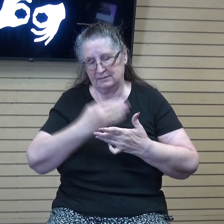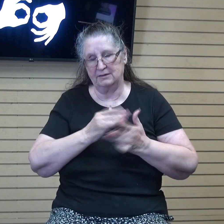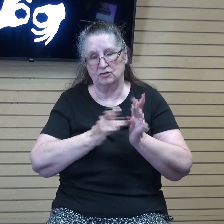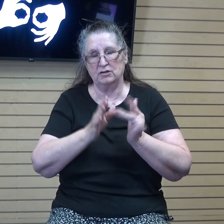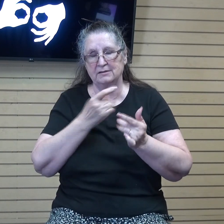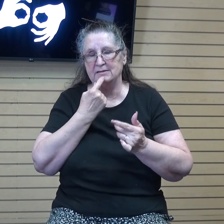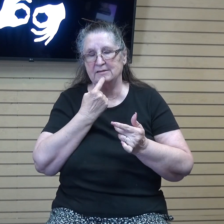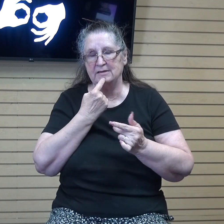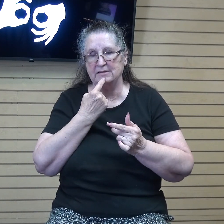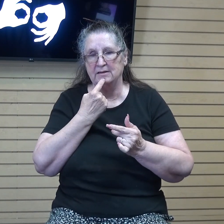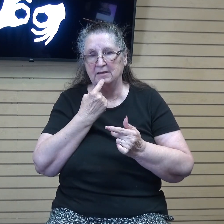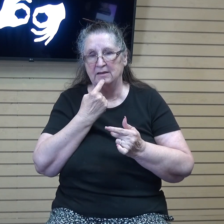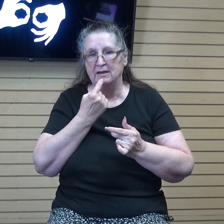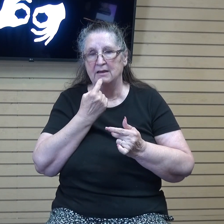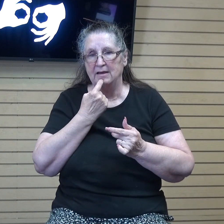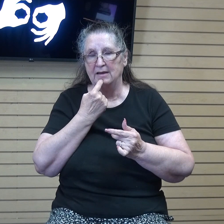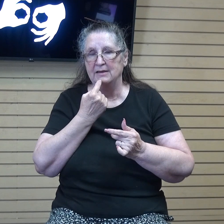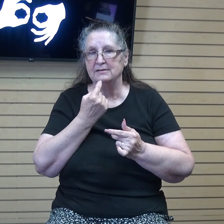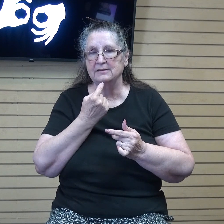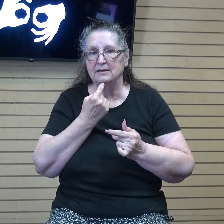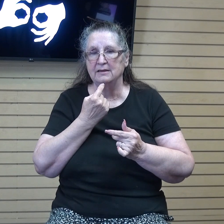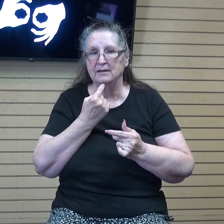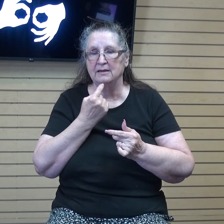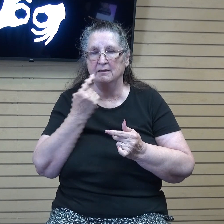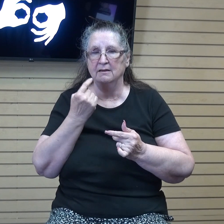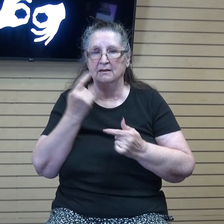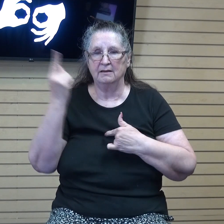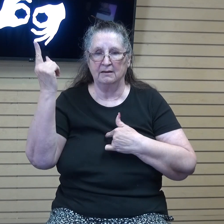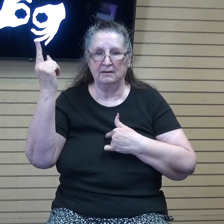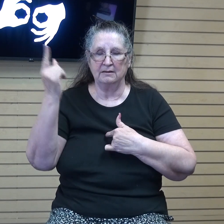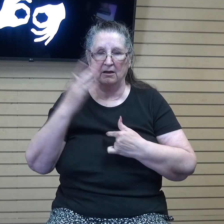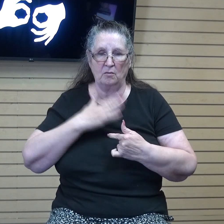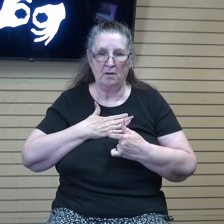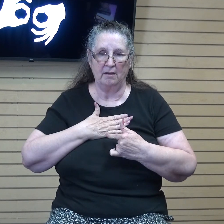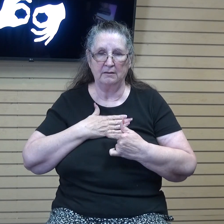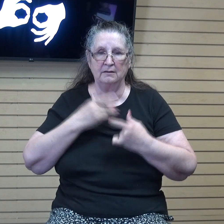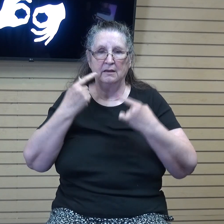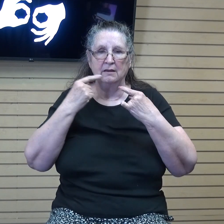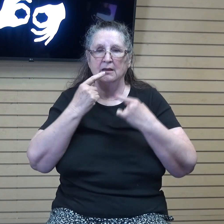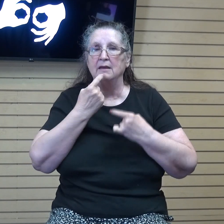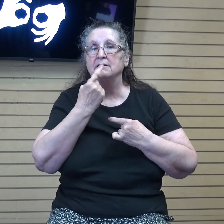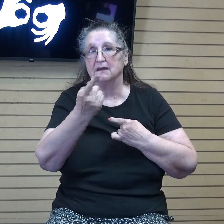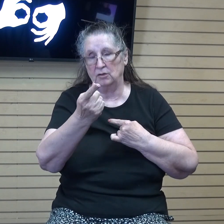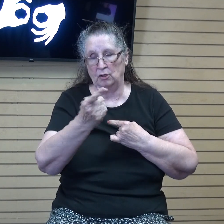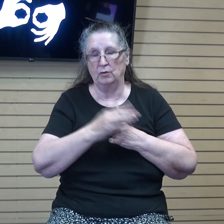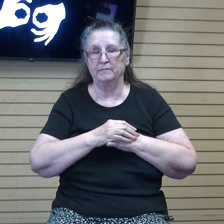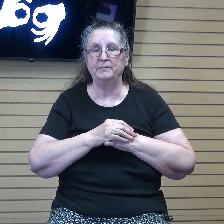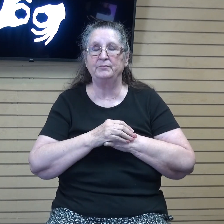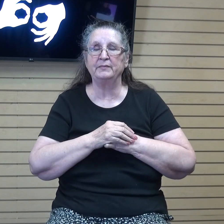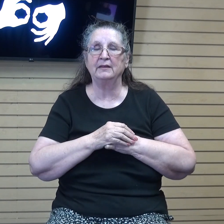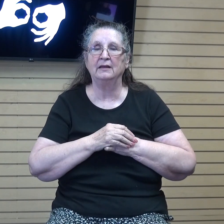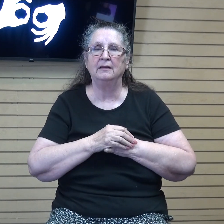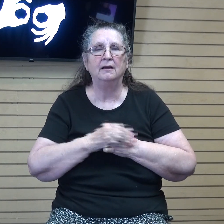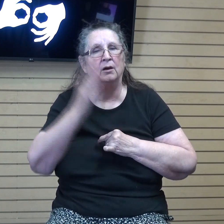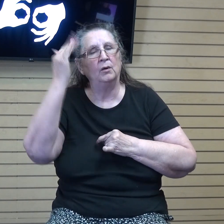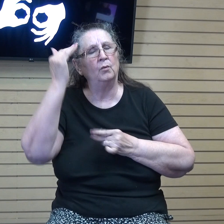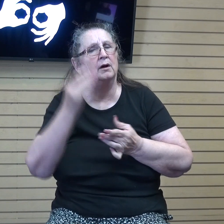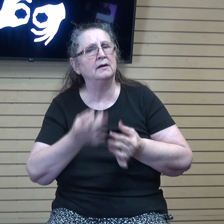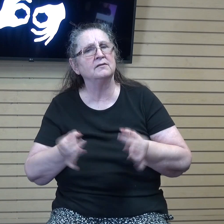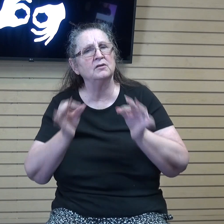that he will take of mine and declare it to you. So why is it important to stay anchored in